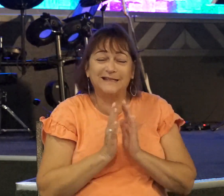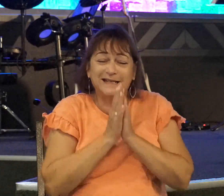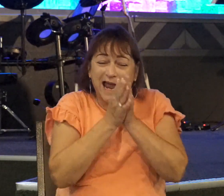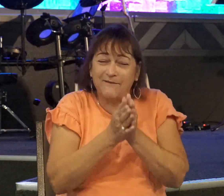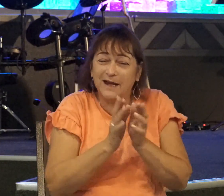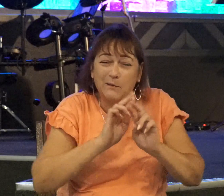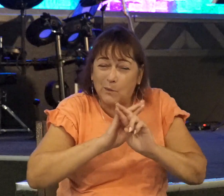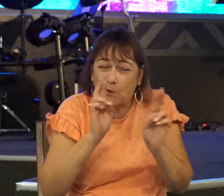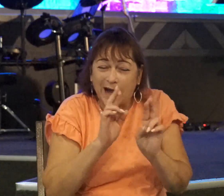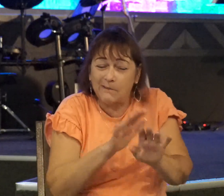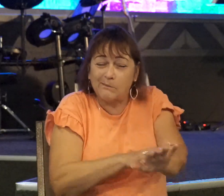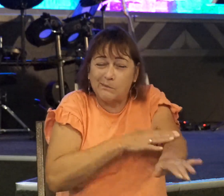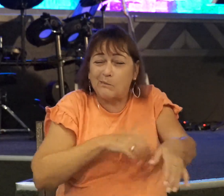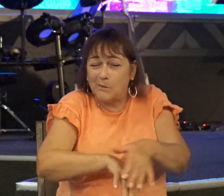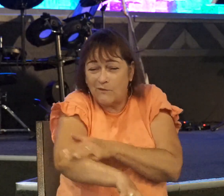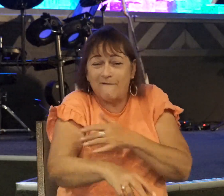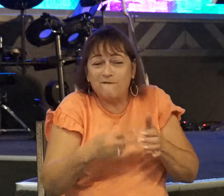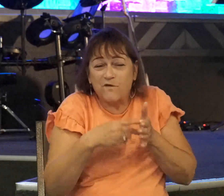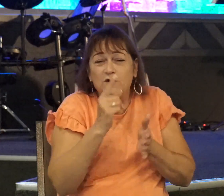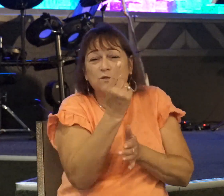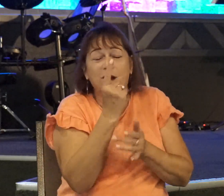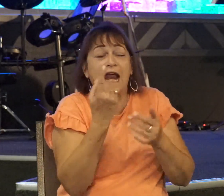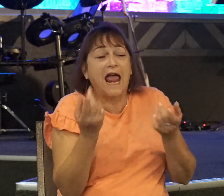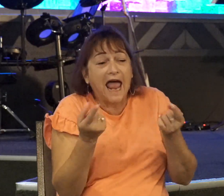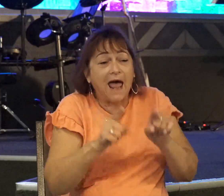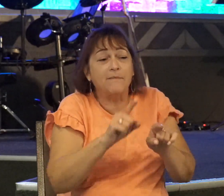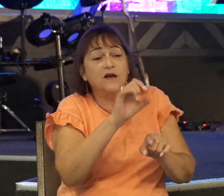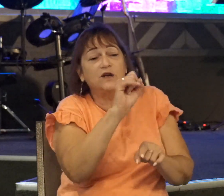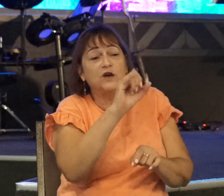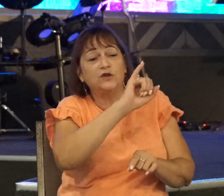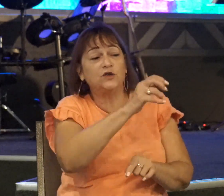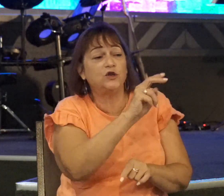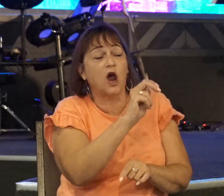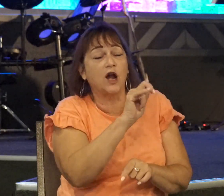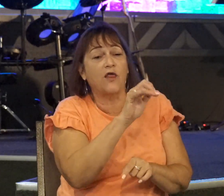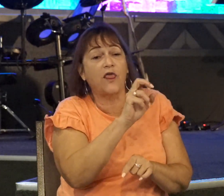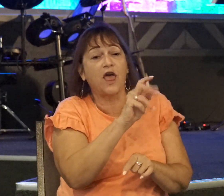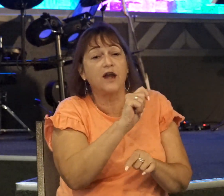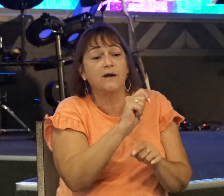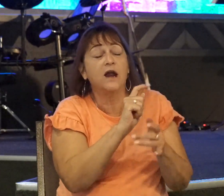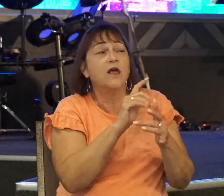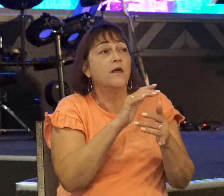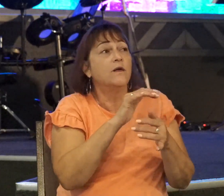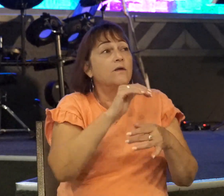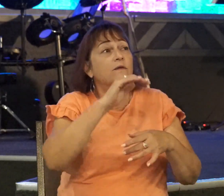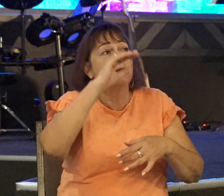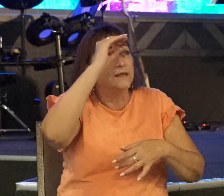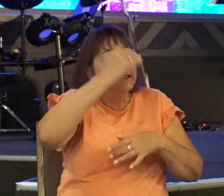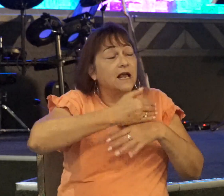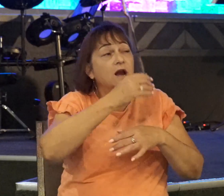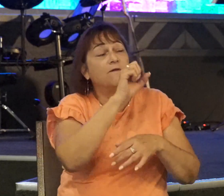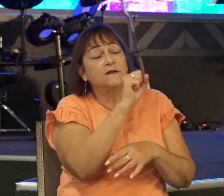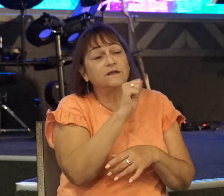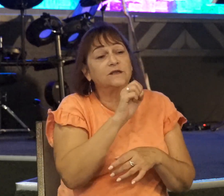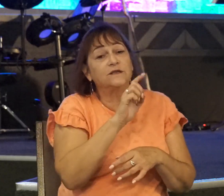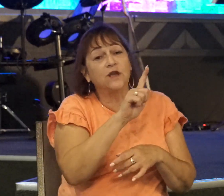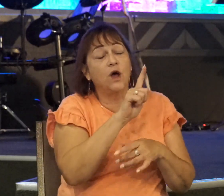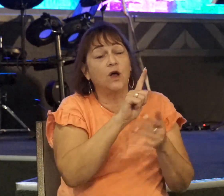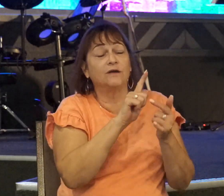Now it happened one day that Jonathan, the son of Saul, said to the young man who bore his armor, Come, let us